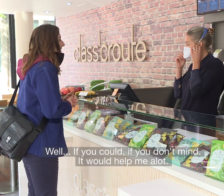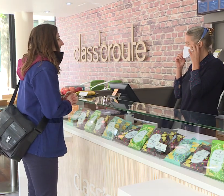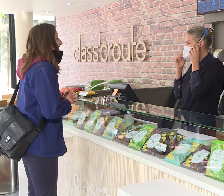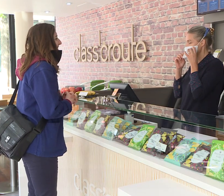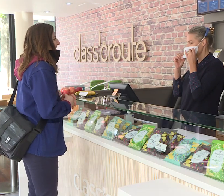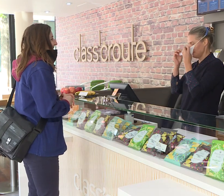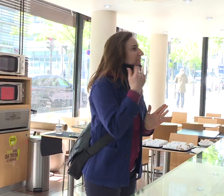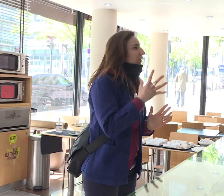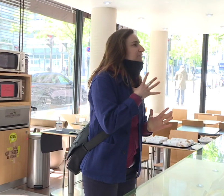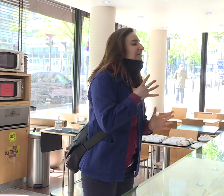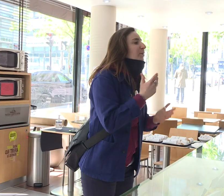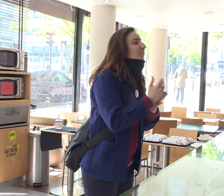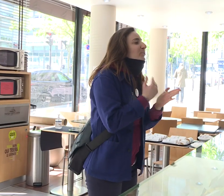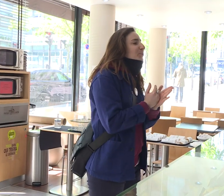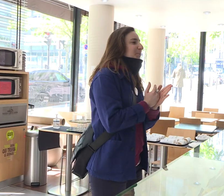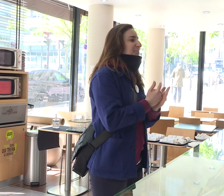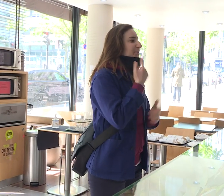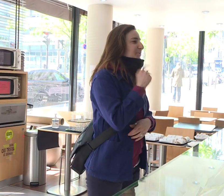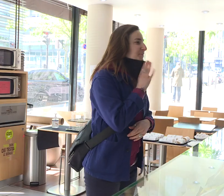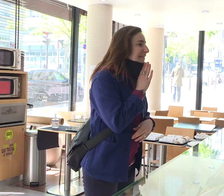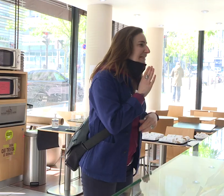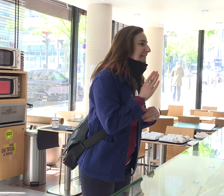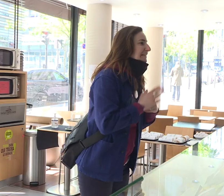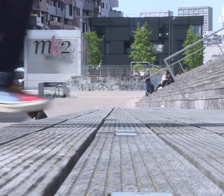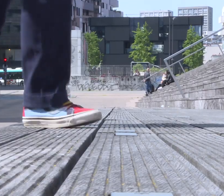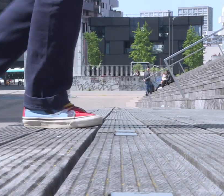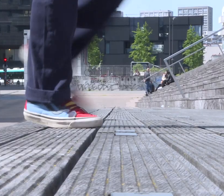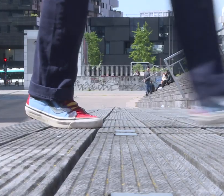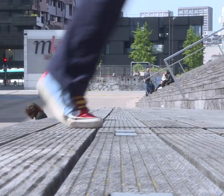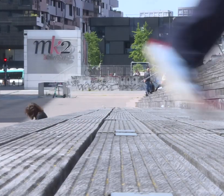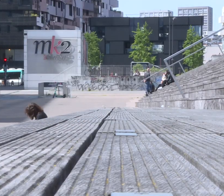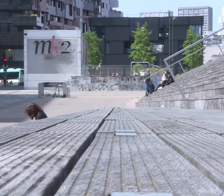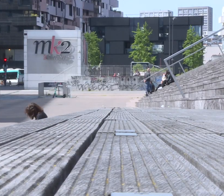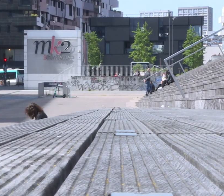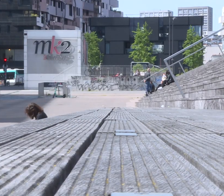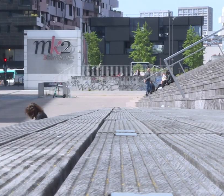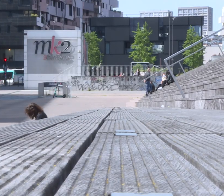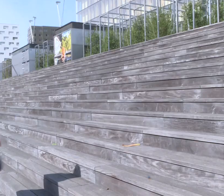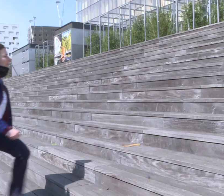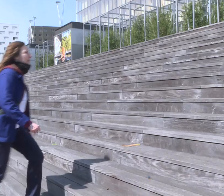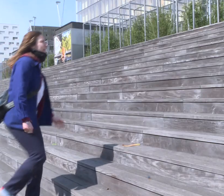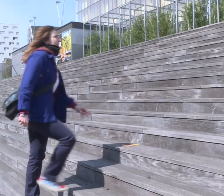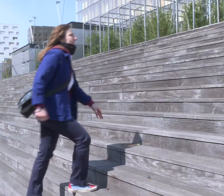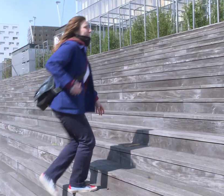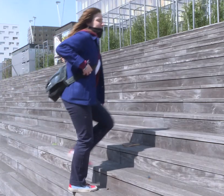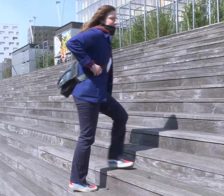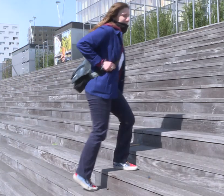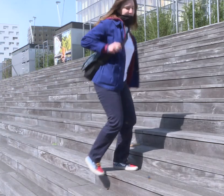A sensitive request during the Covid-19 pandemic. But Debra has a hearing impairment and lip reading is